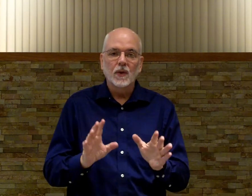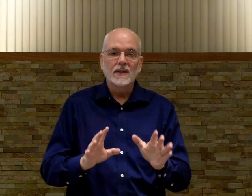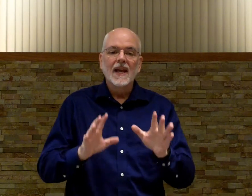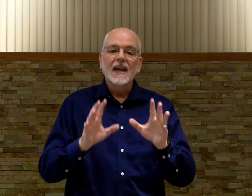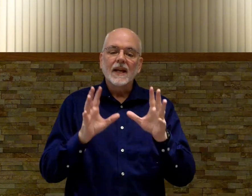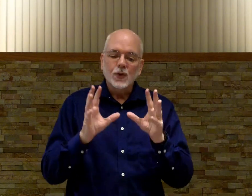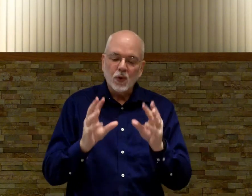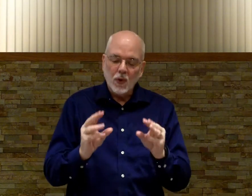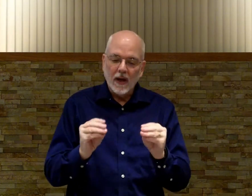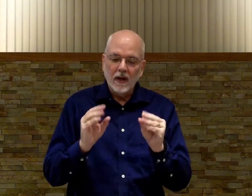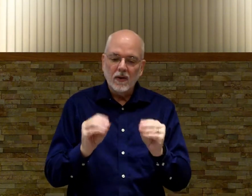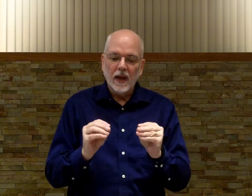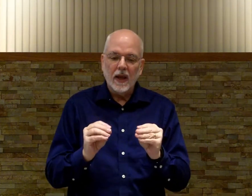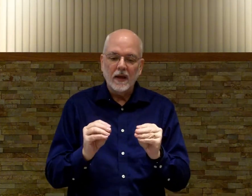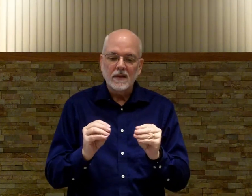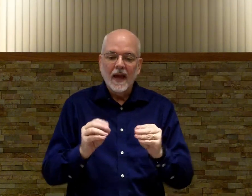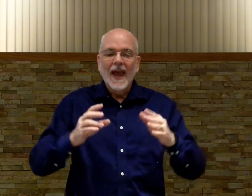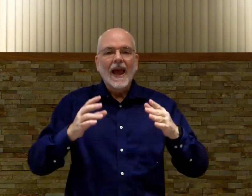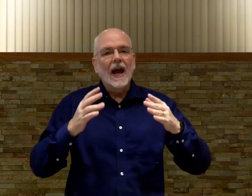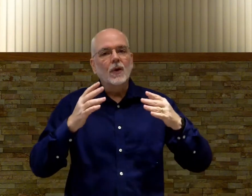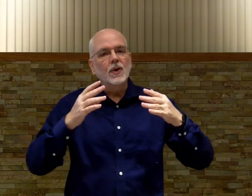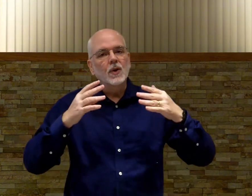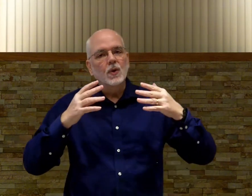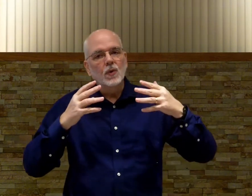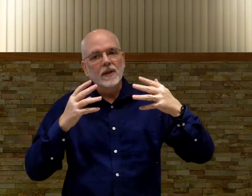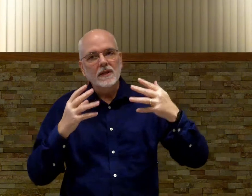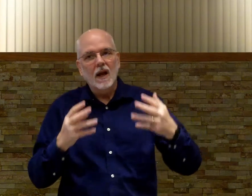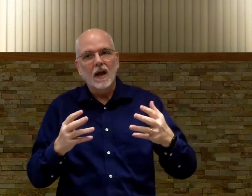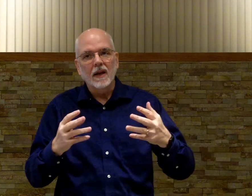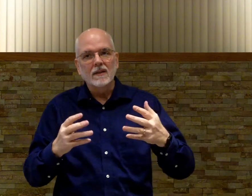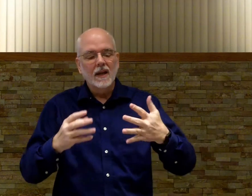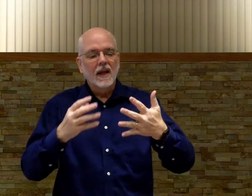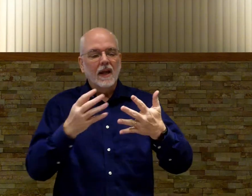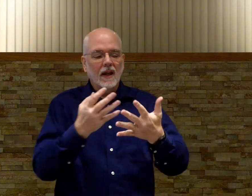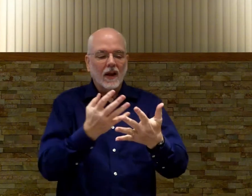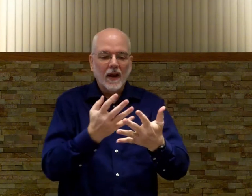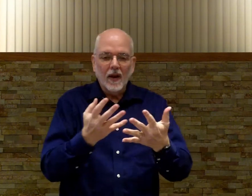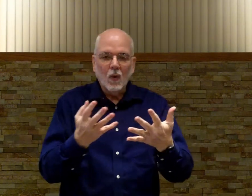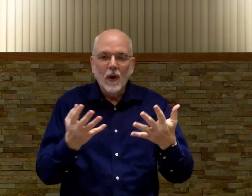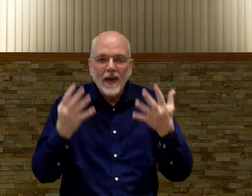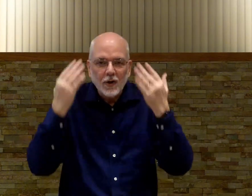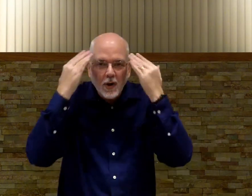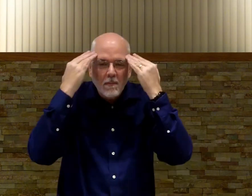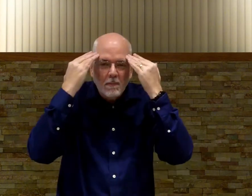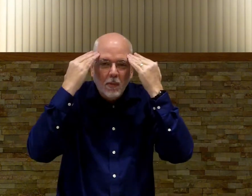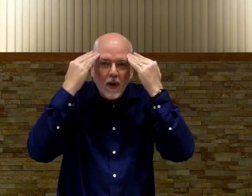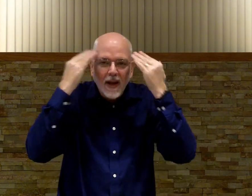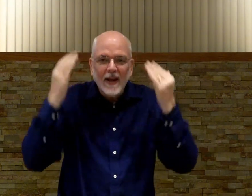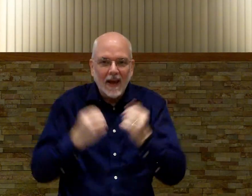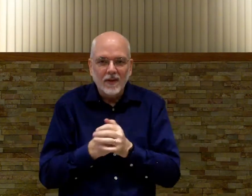this is training your hands how to do the signs without your brain having